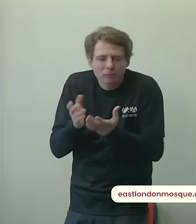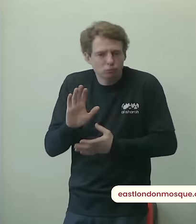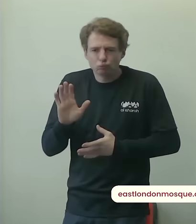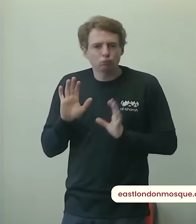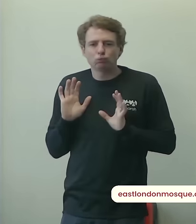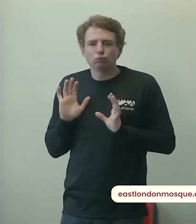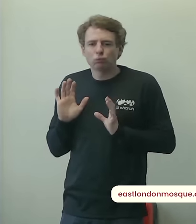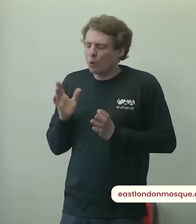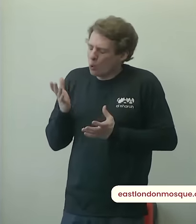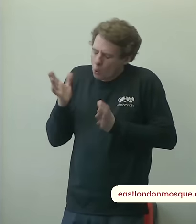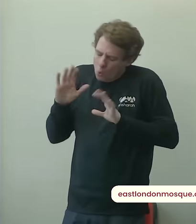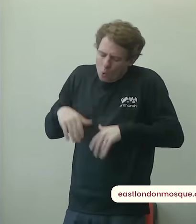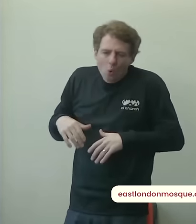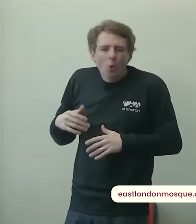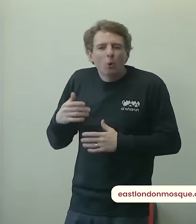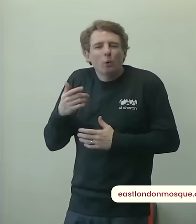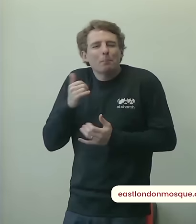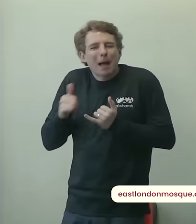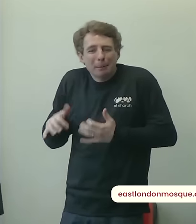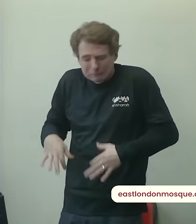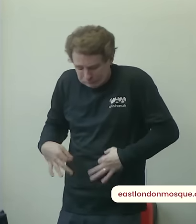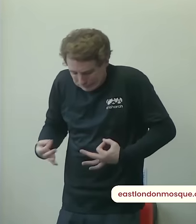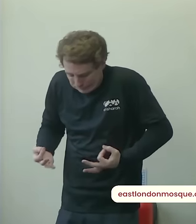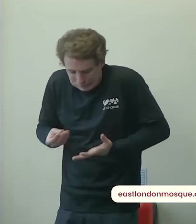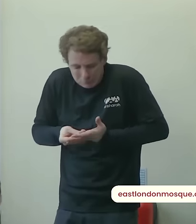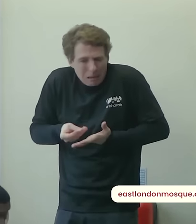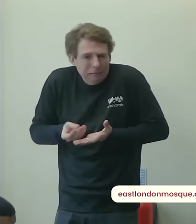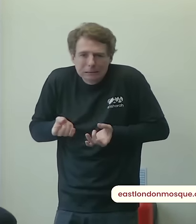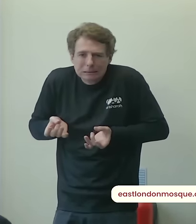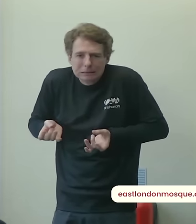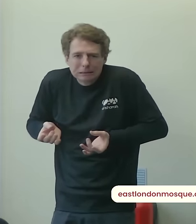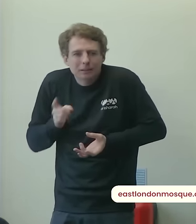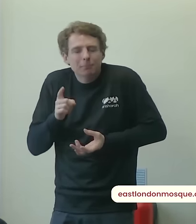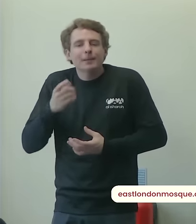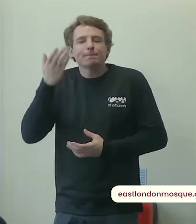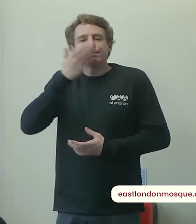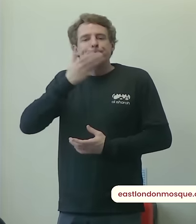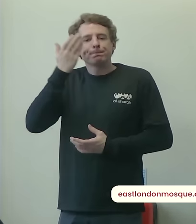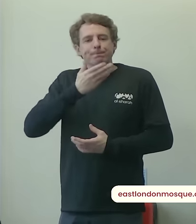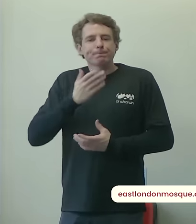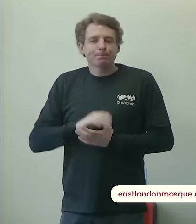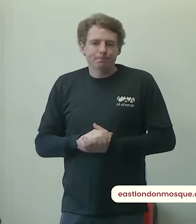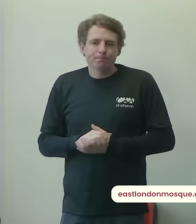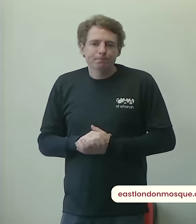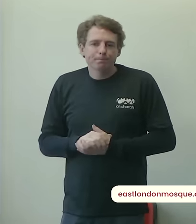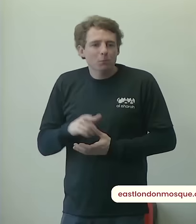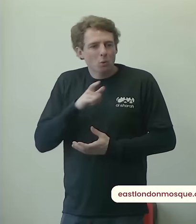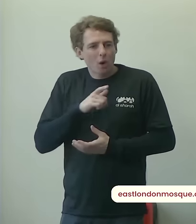need anything that comes in their direction and this is because they want to bear beautiful patience a